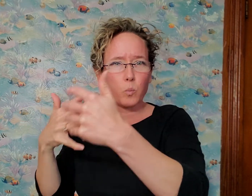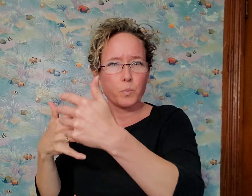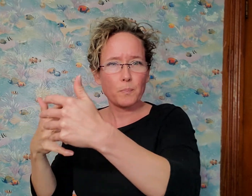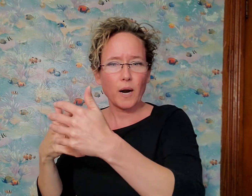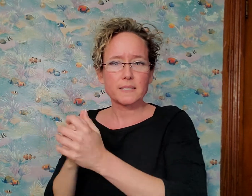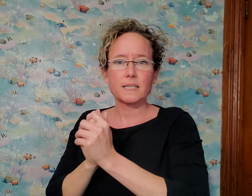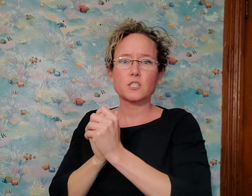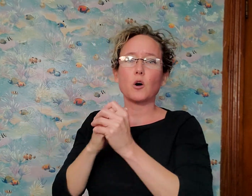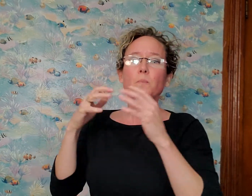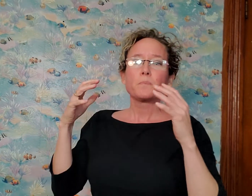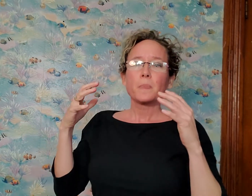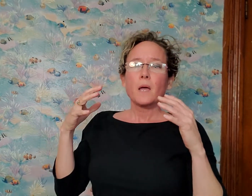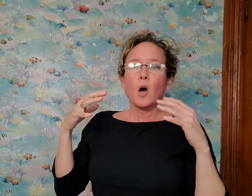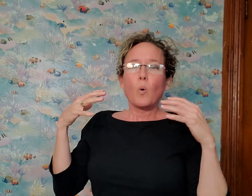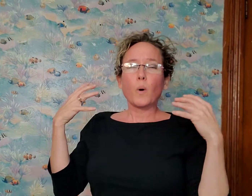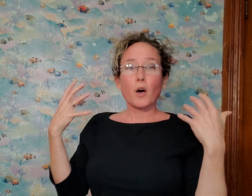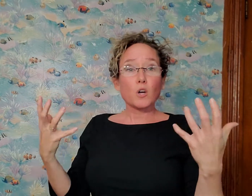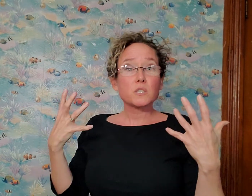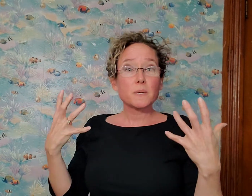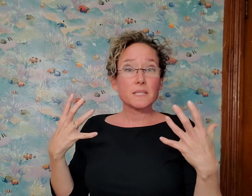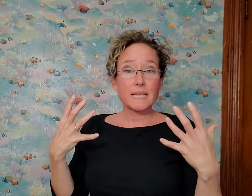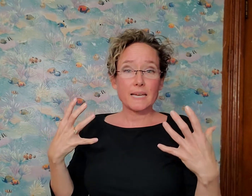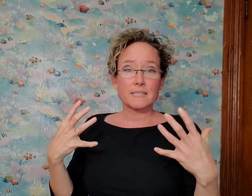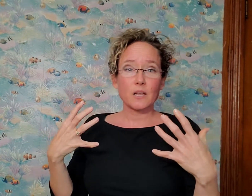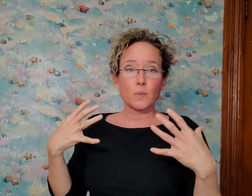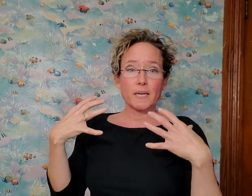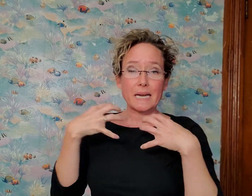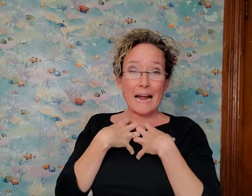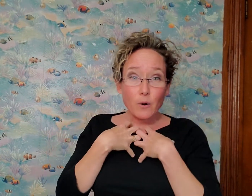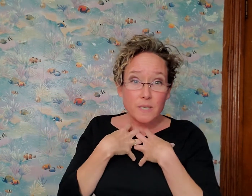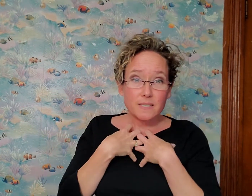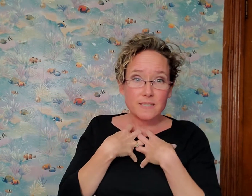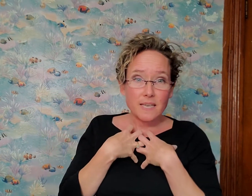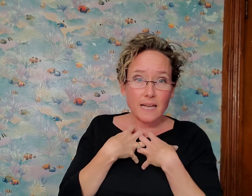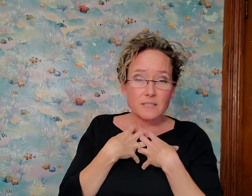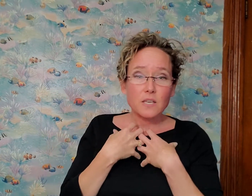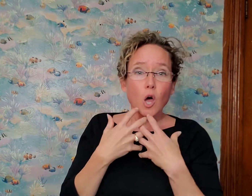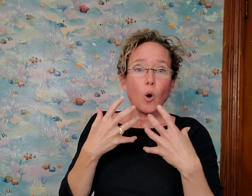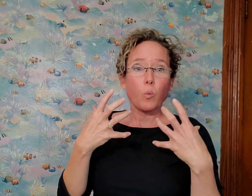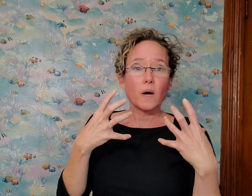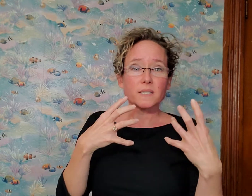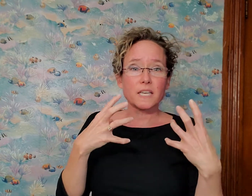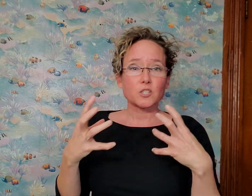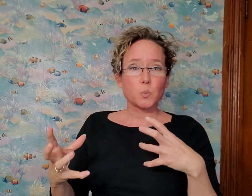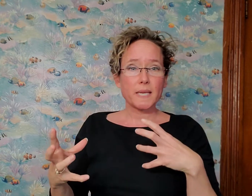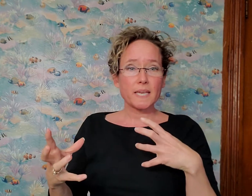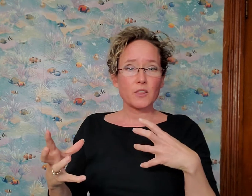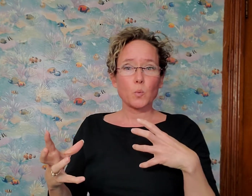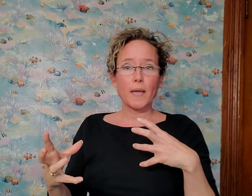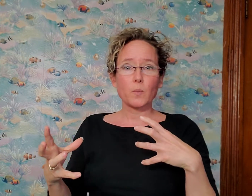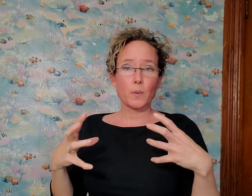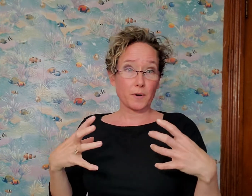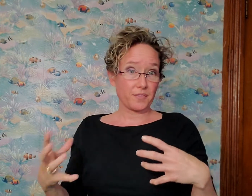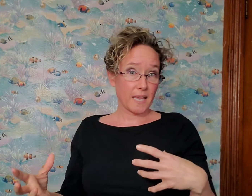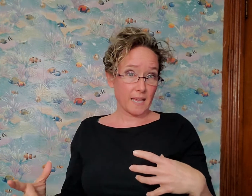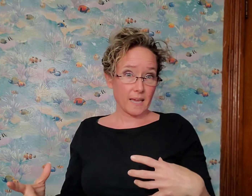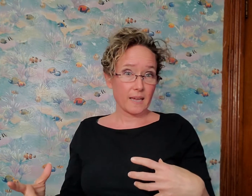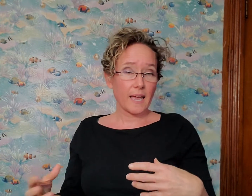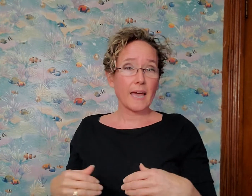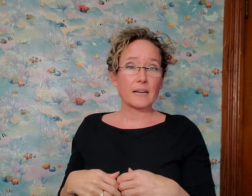the process. So what ultimately accelerated our success was a tweak in the way we were thinking. And